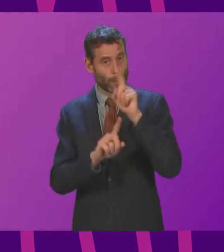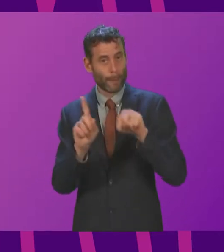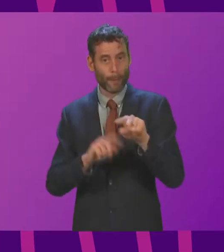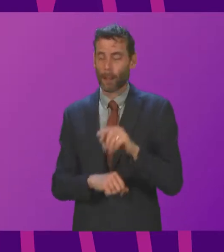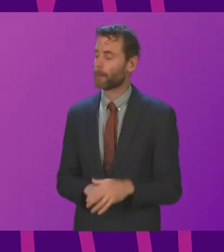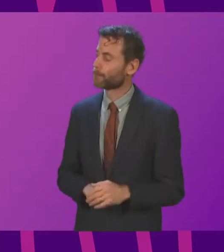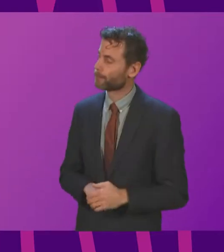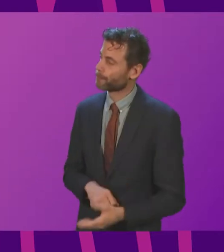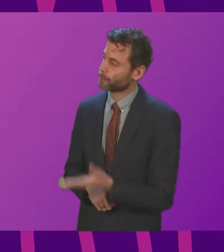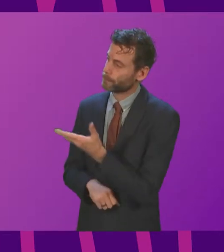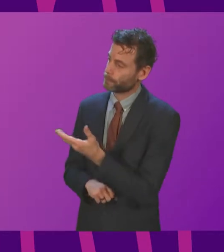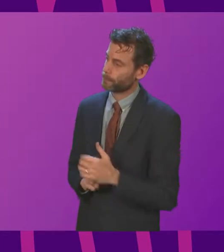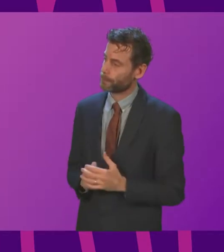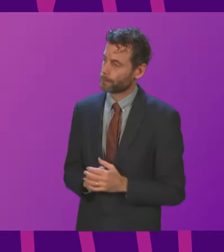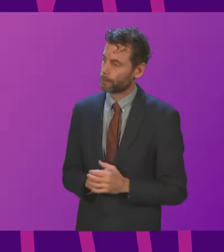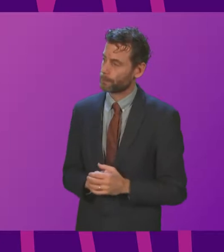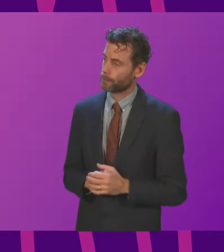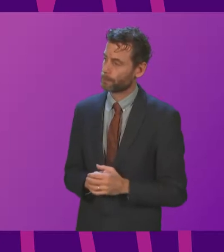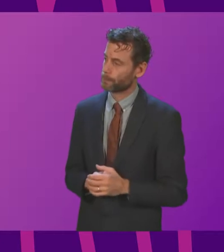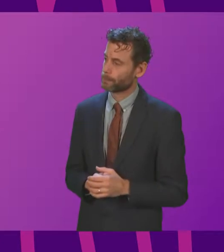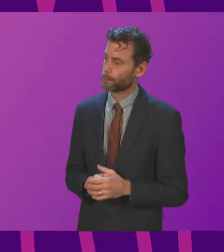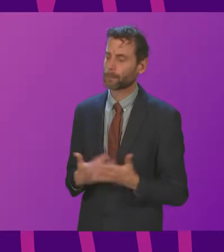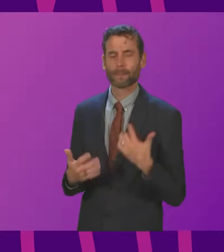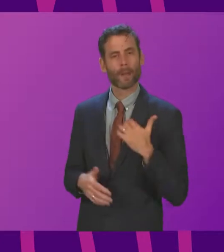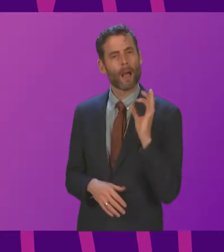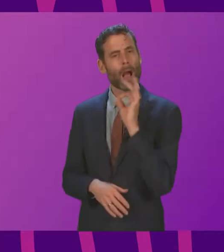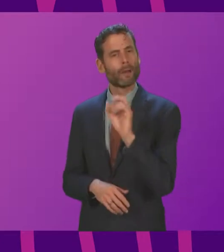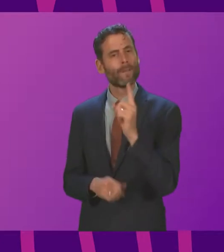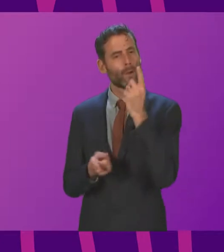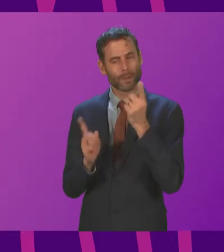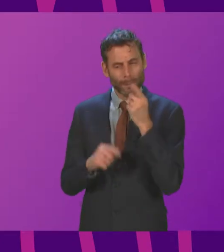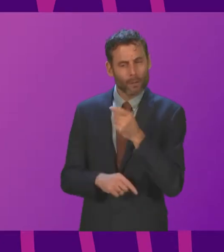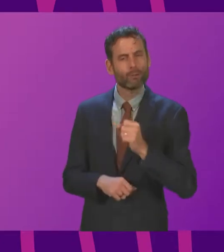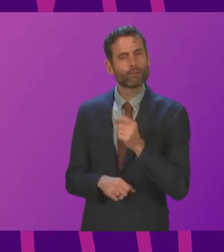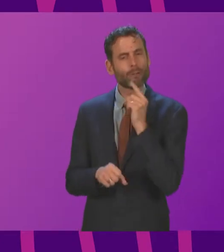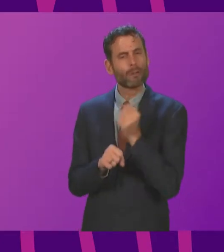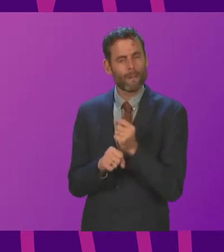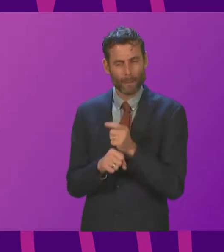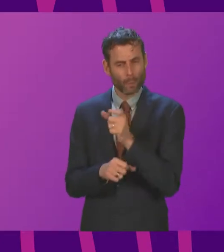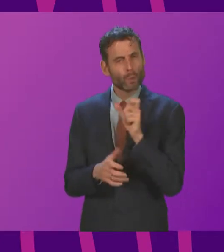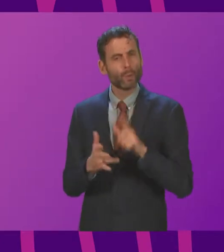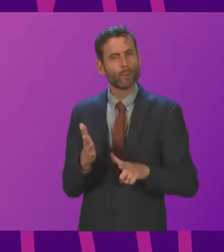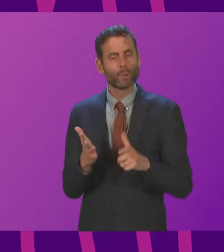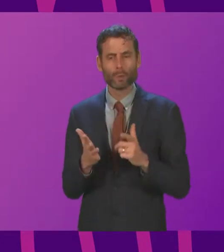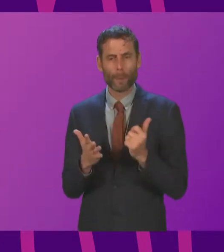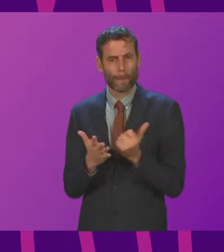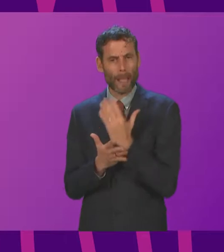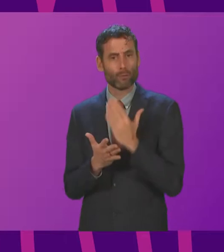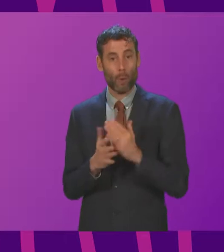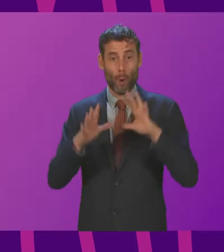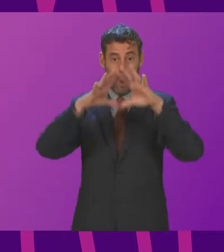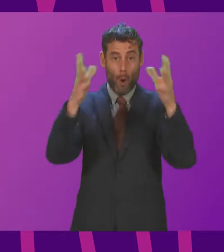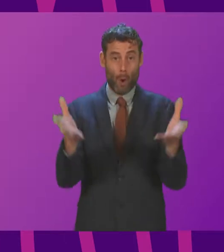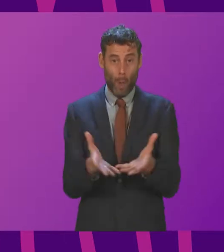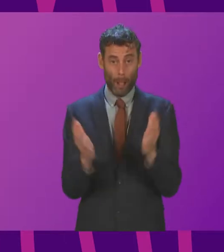number six, Mark Ruskell. Thank you. To ask the First Minister what the Scottish Government will be doing to amplify the voices of the Global South